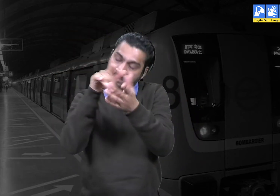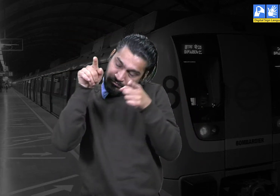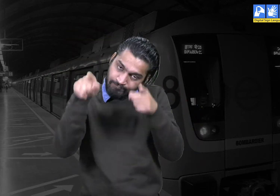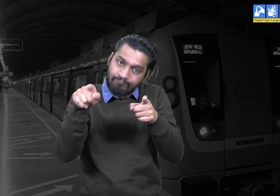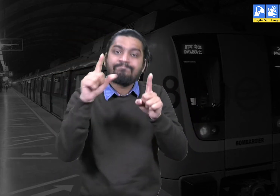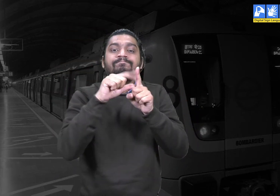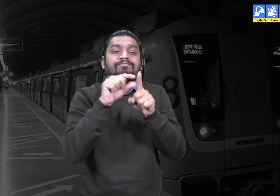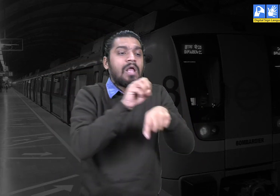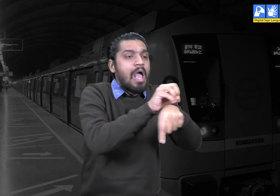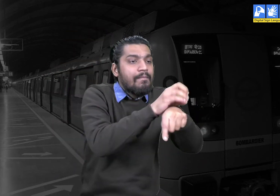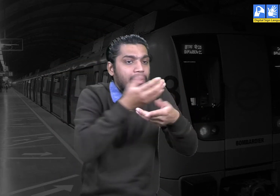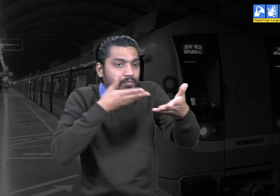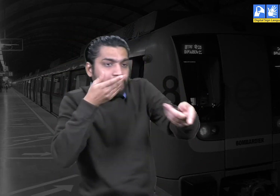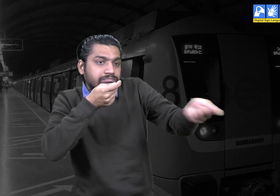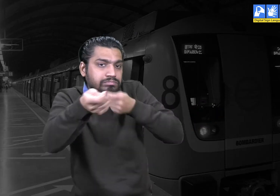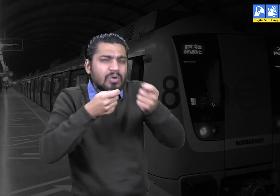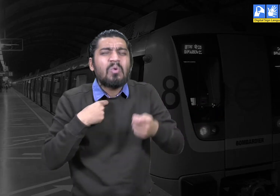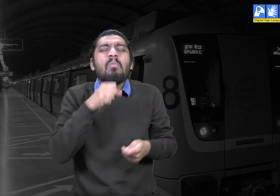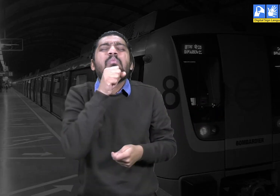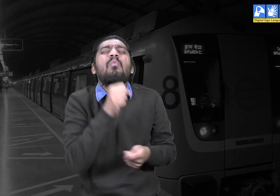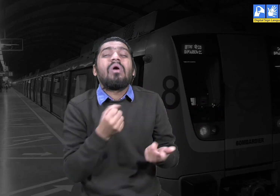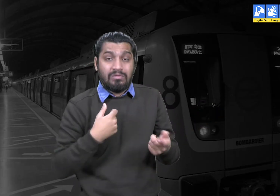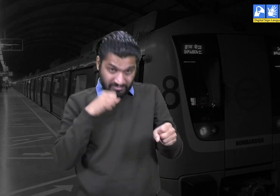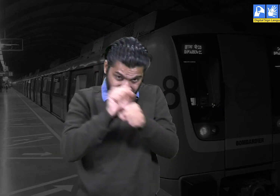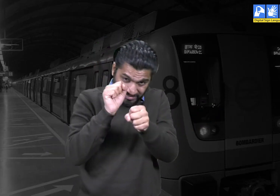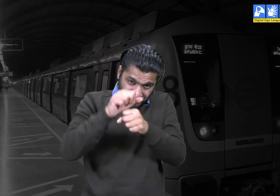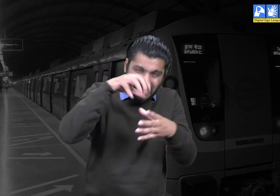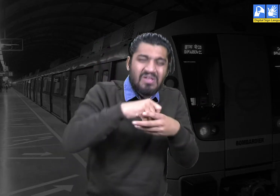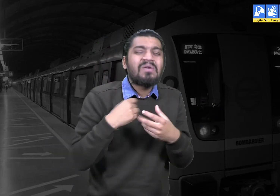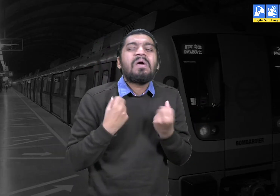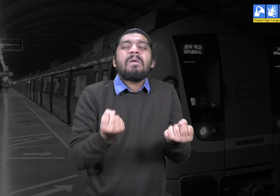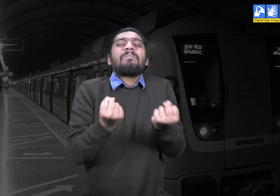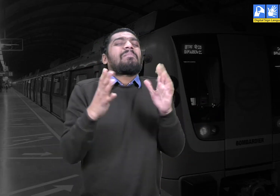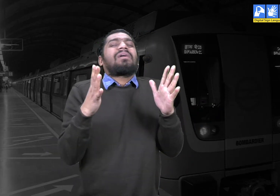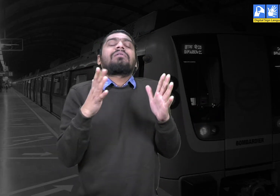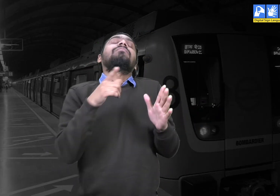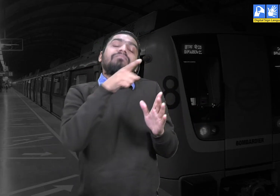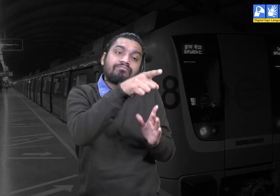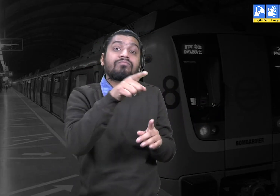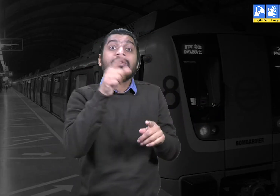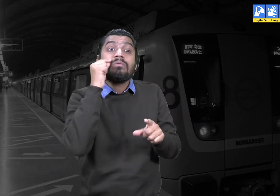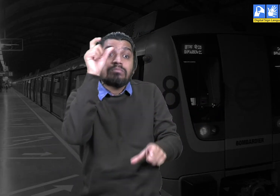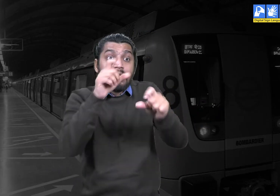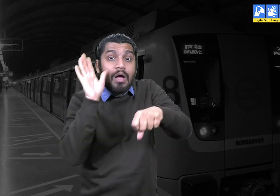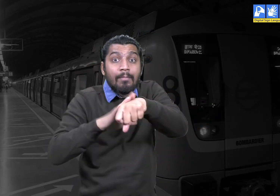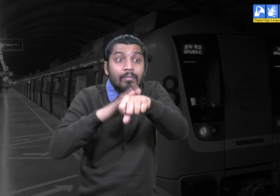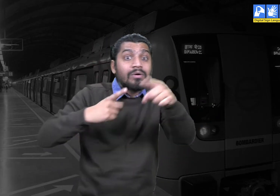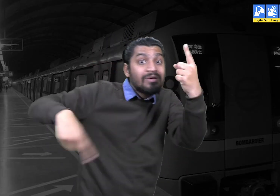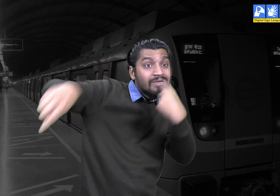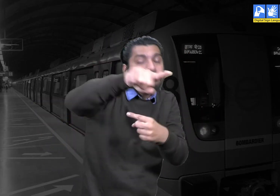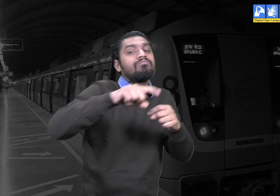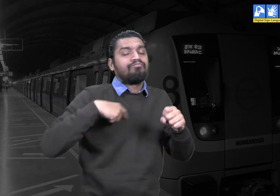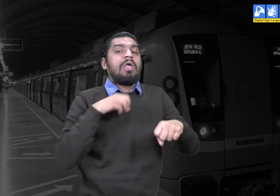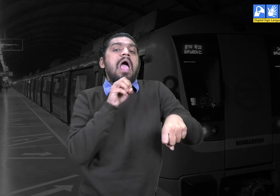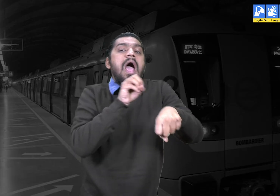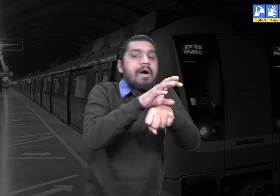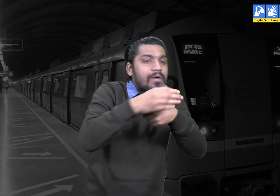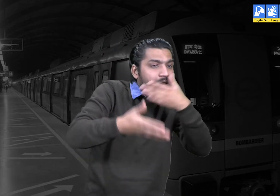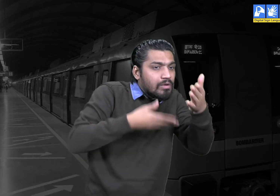He still is an expert and has a very wide range of knowledge in his